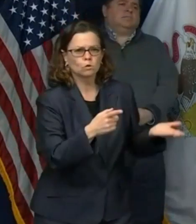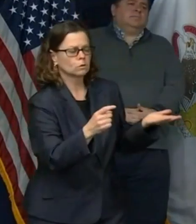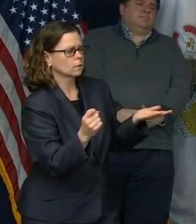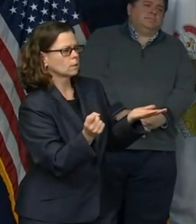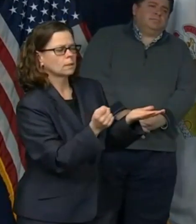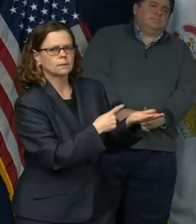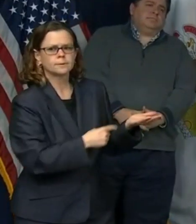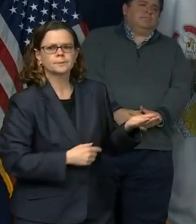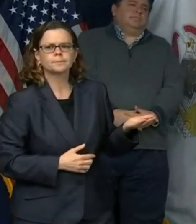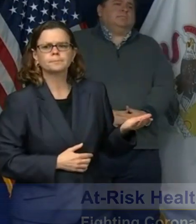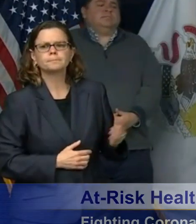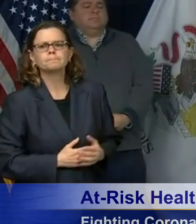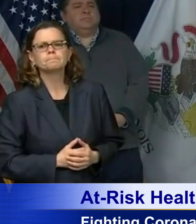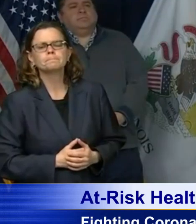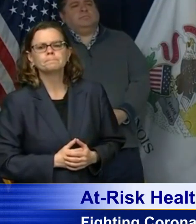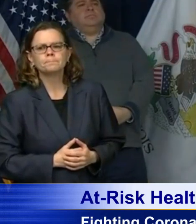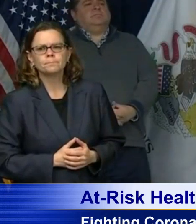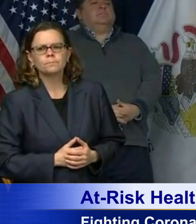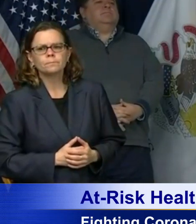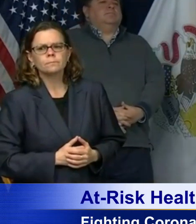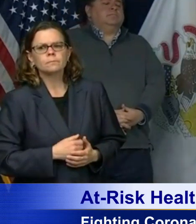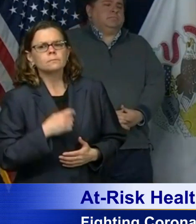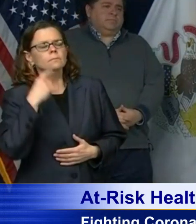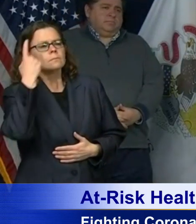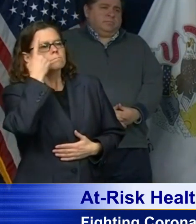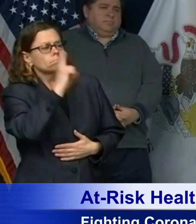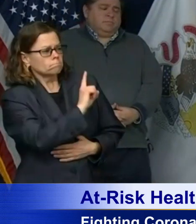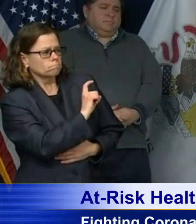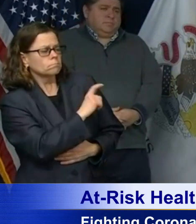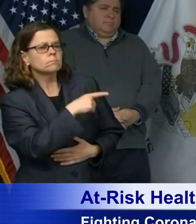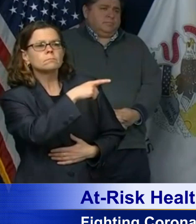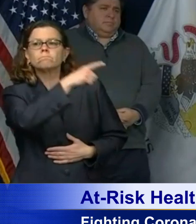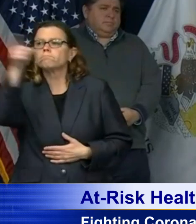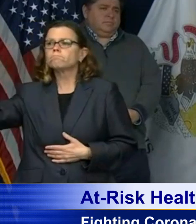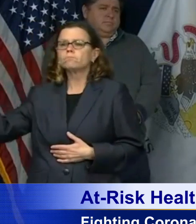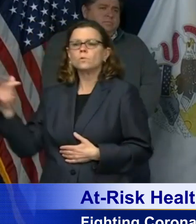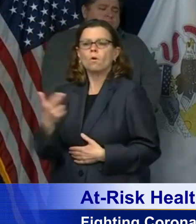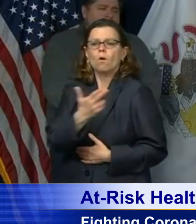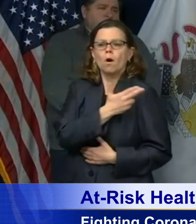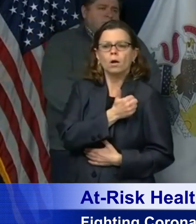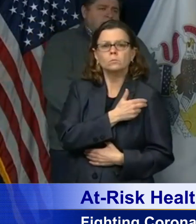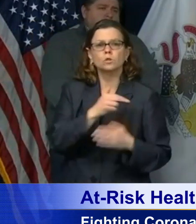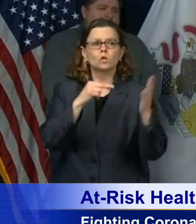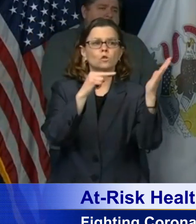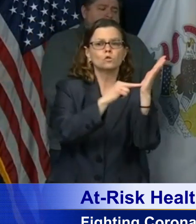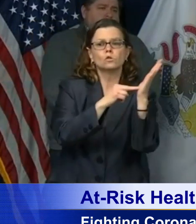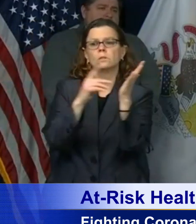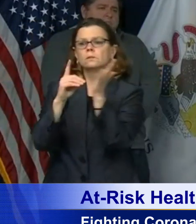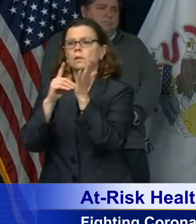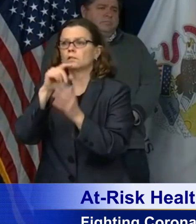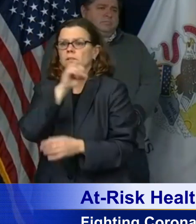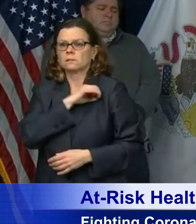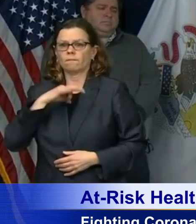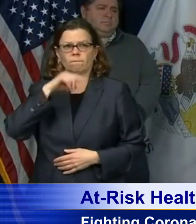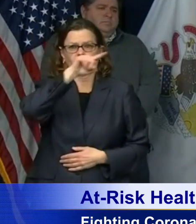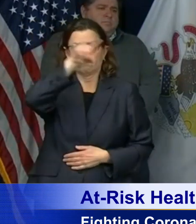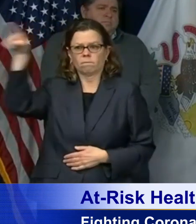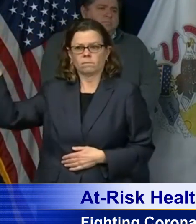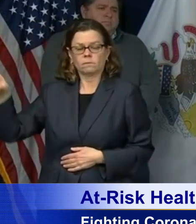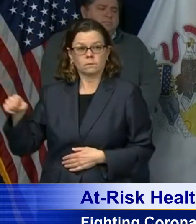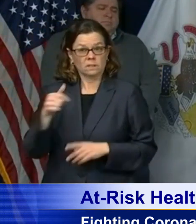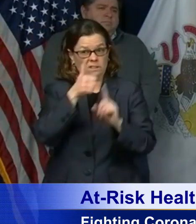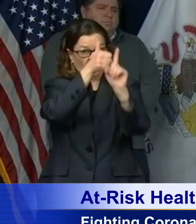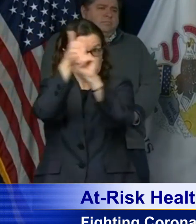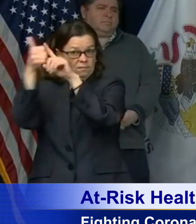that employees, nurses have been tested? I'm assuming temperatures are being checked before their shifts, but